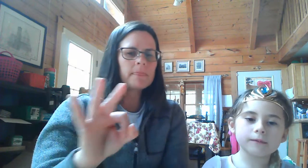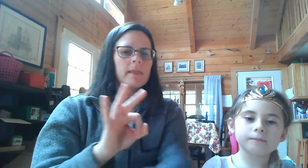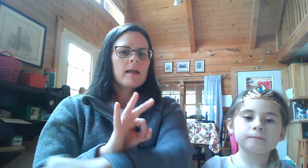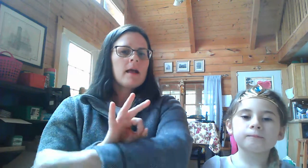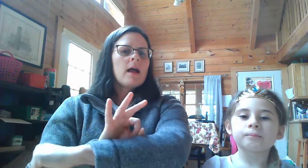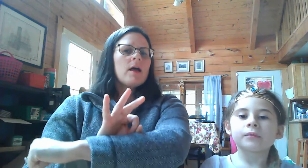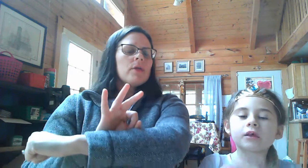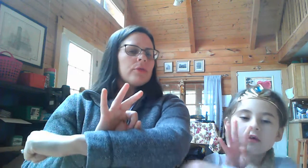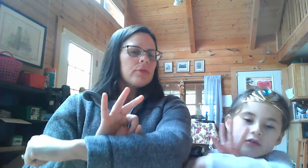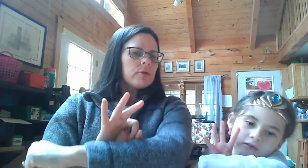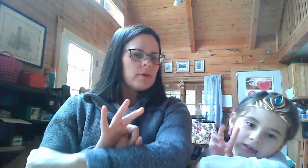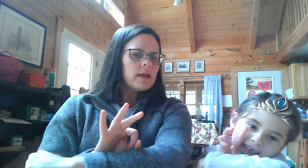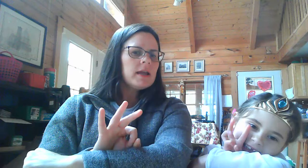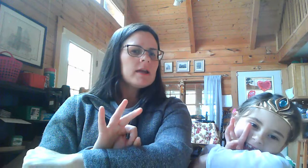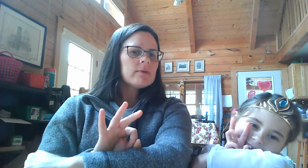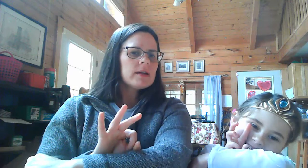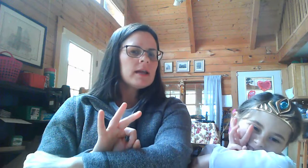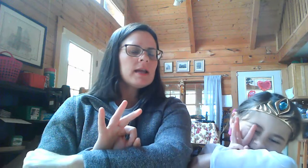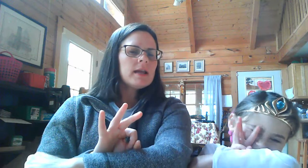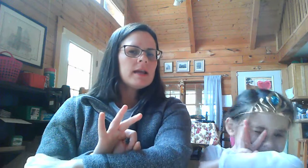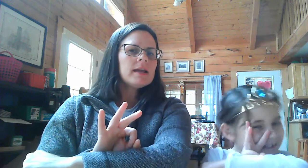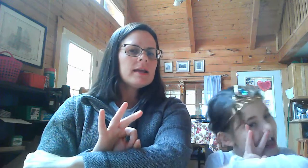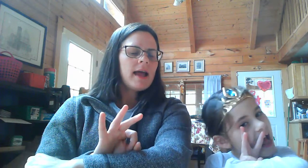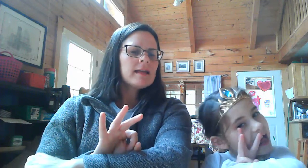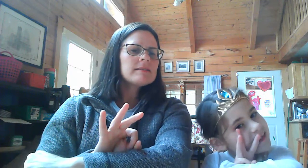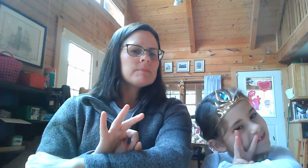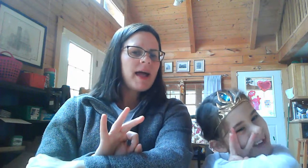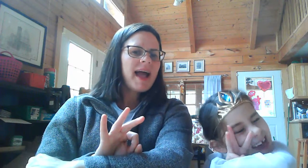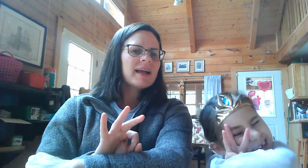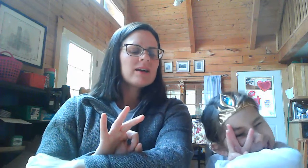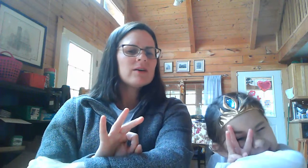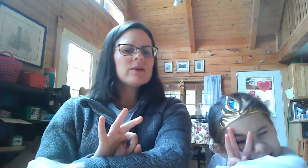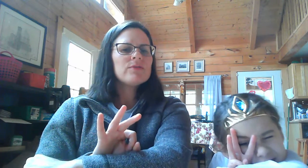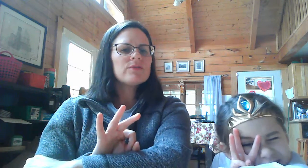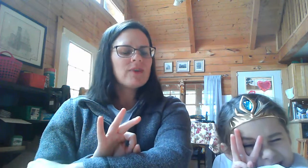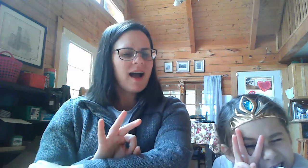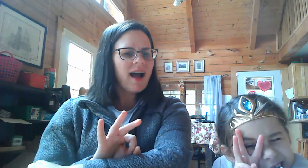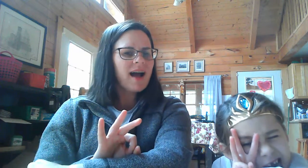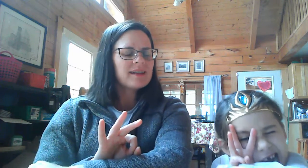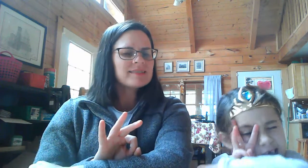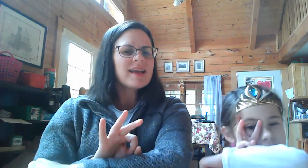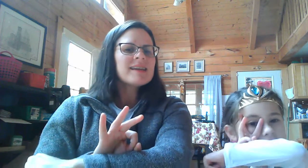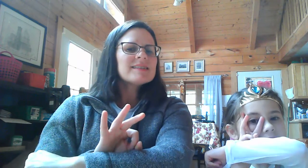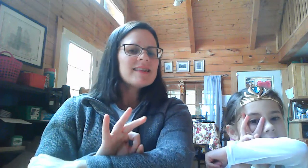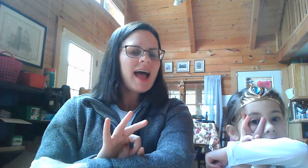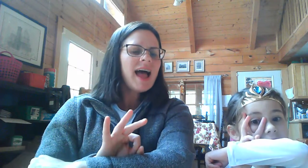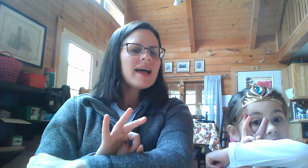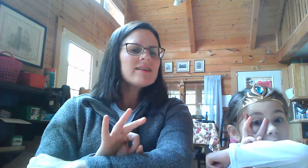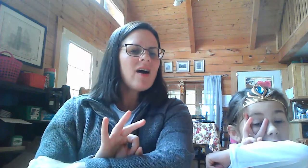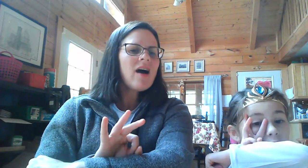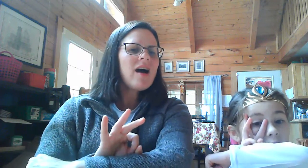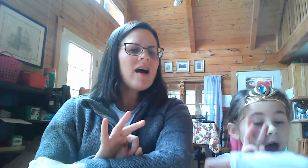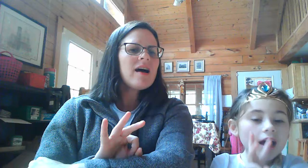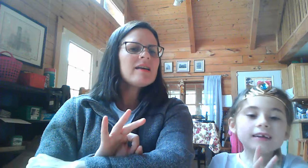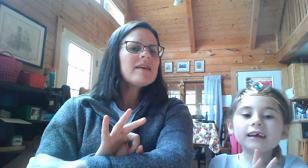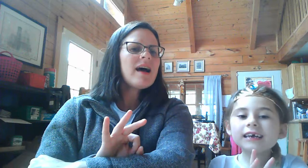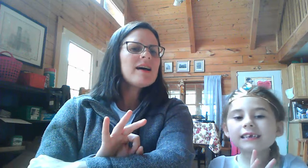Three green and speckled frogs sat on a